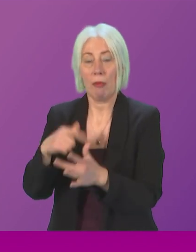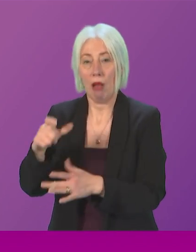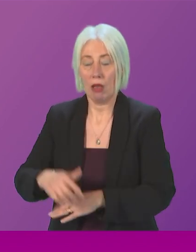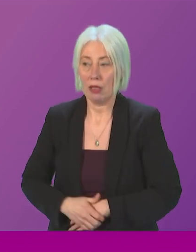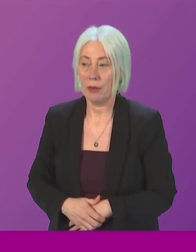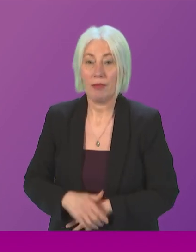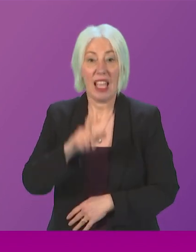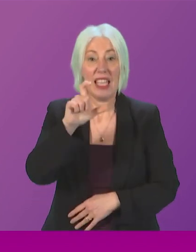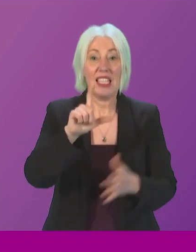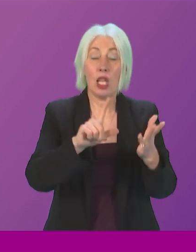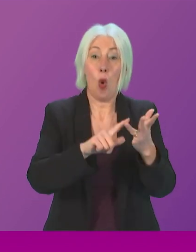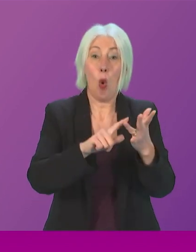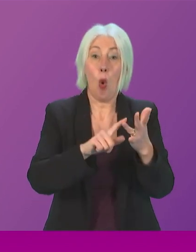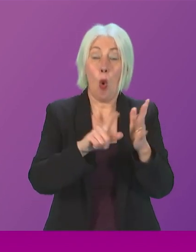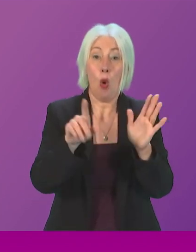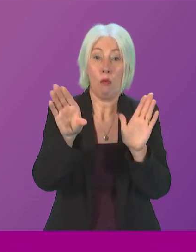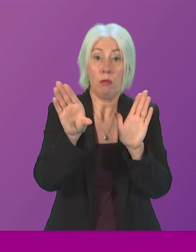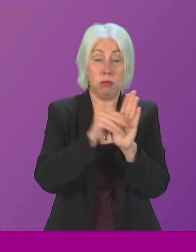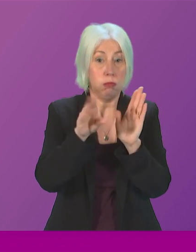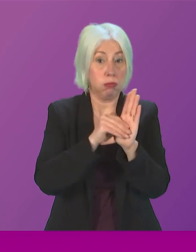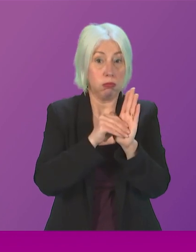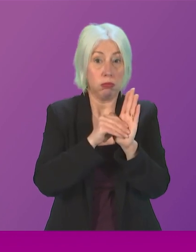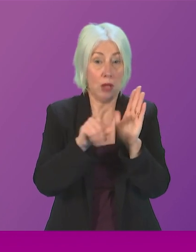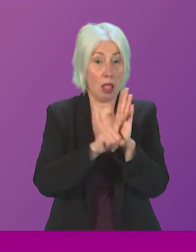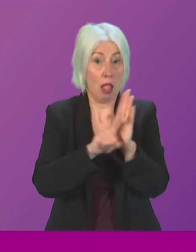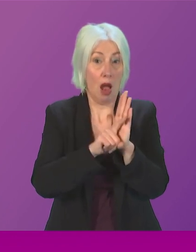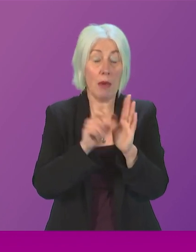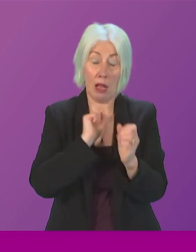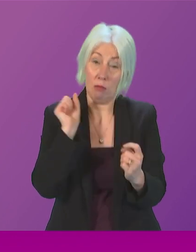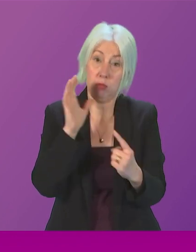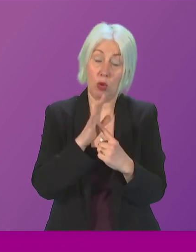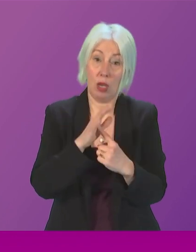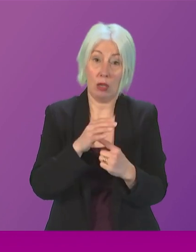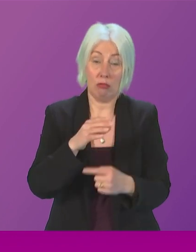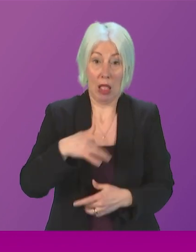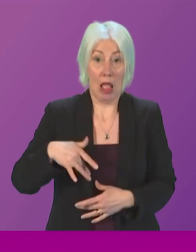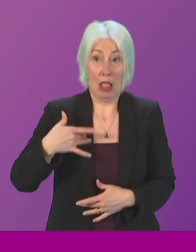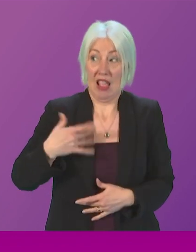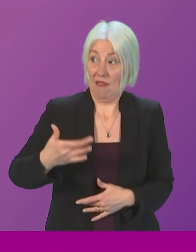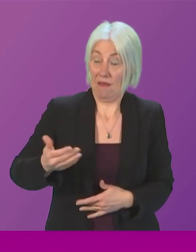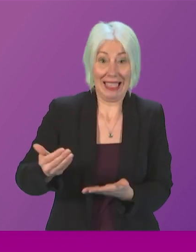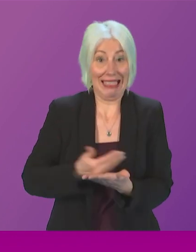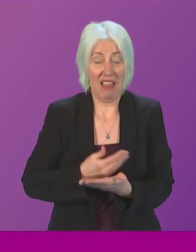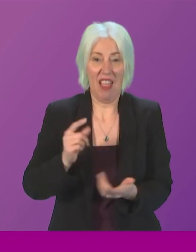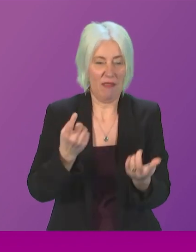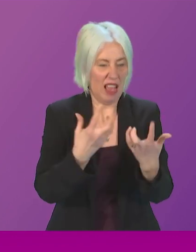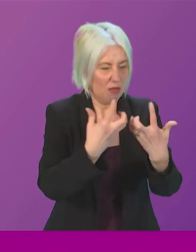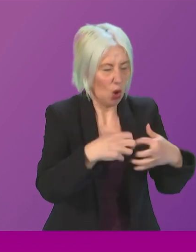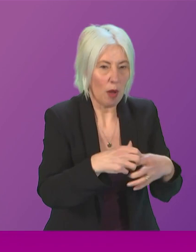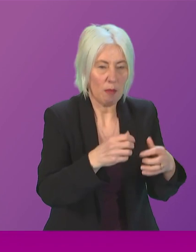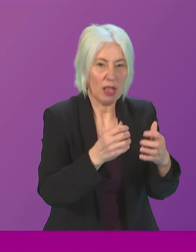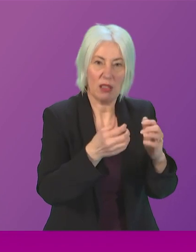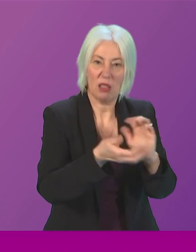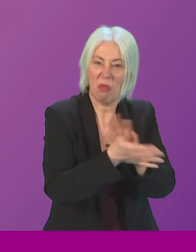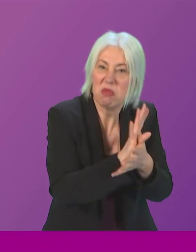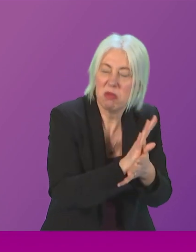carbon monoxide detector can give people a important life-saving warning of a faulty appliance in Scotland it is of course a